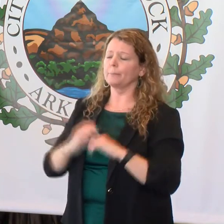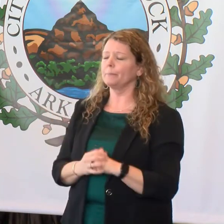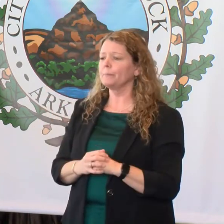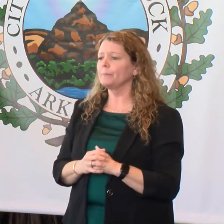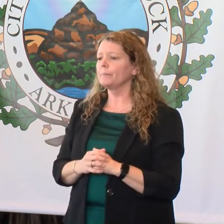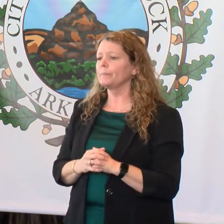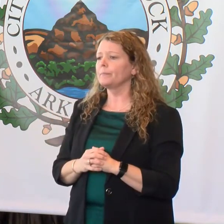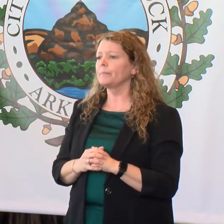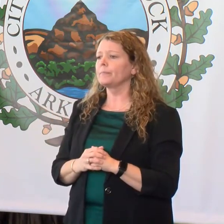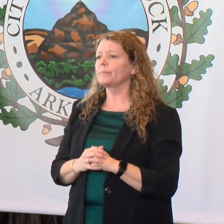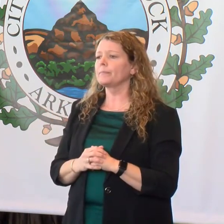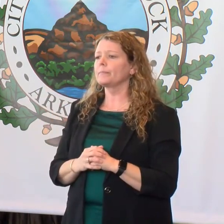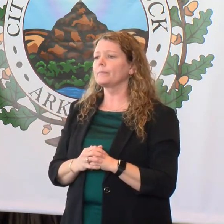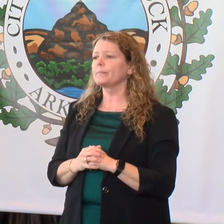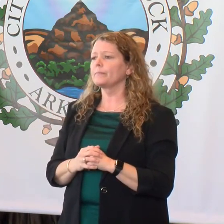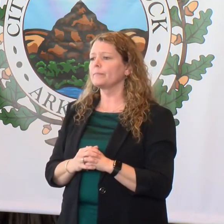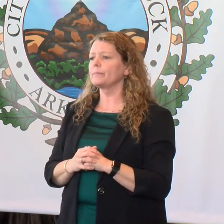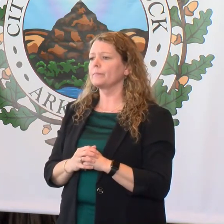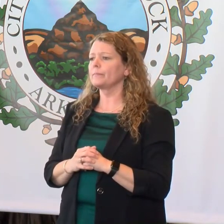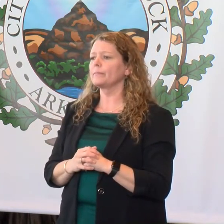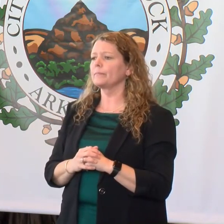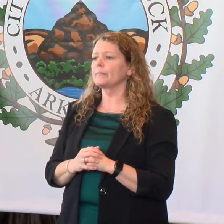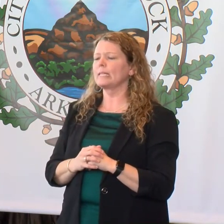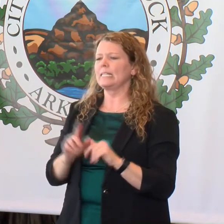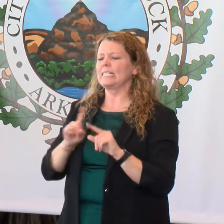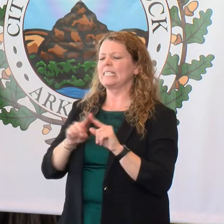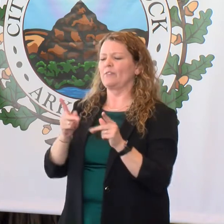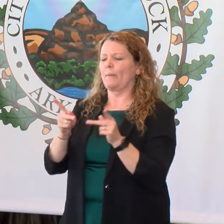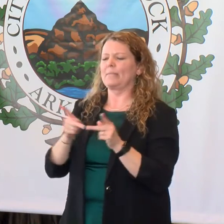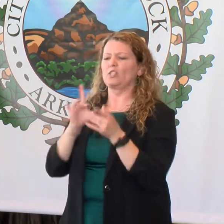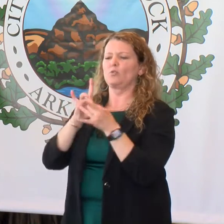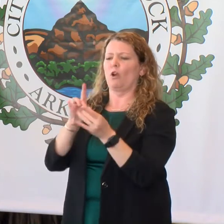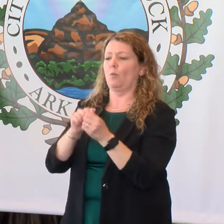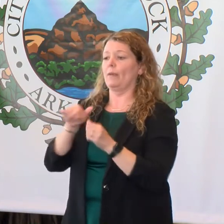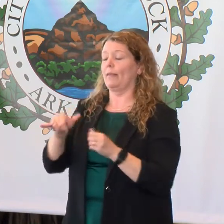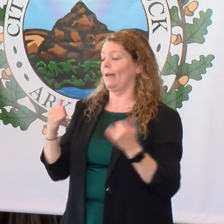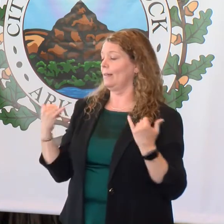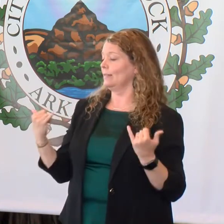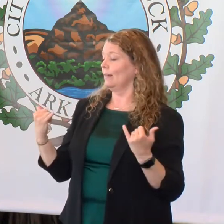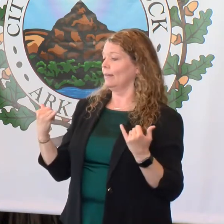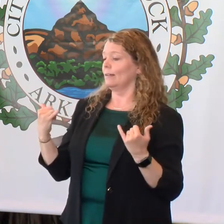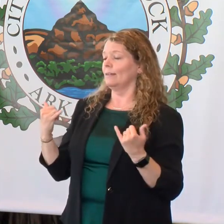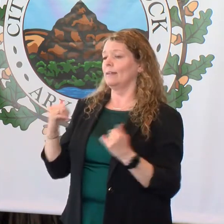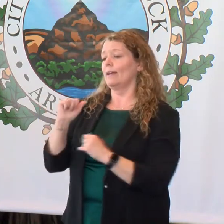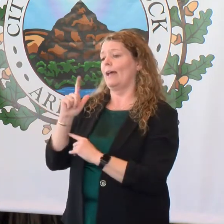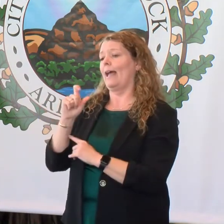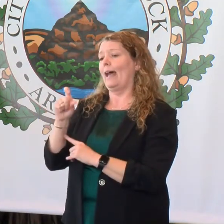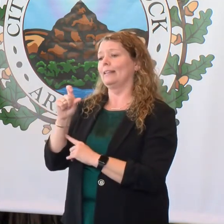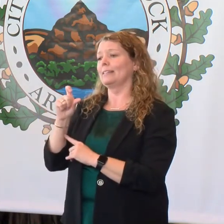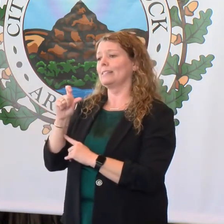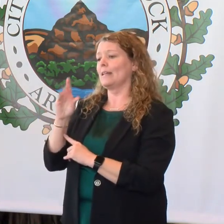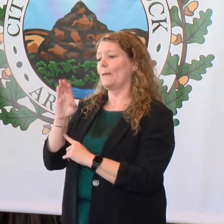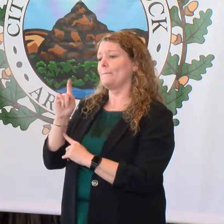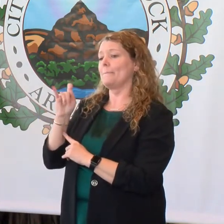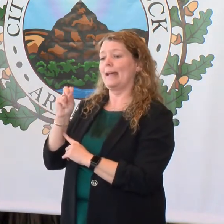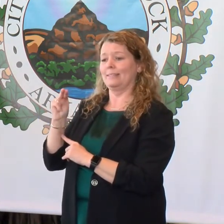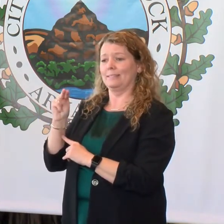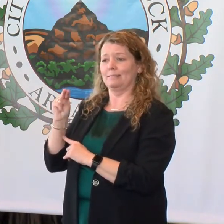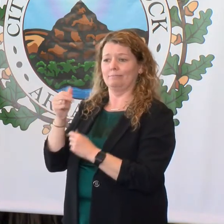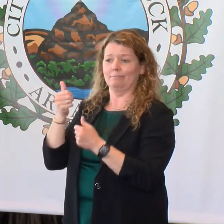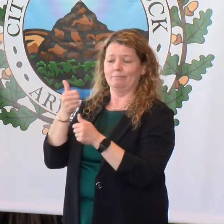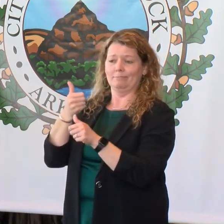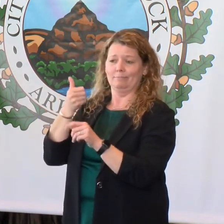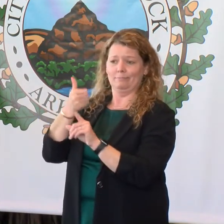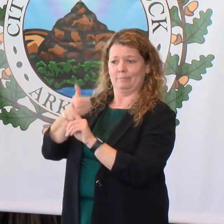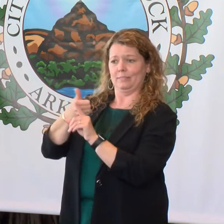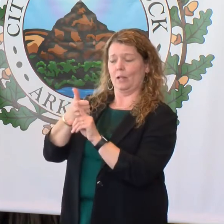those different positions with it. We have here with us today Alex Bedden, who is our chief deputy city attorney, who will